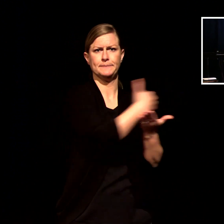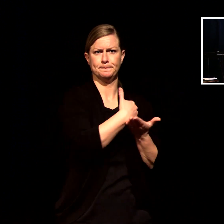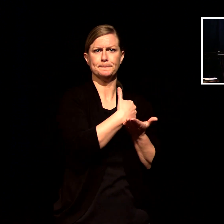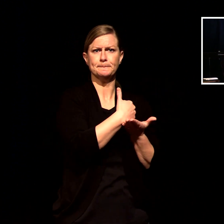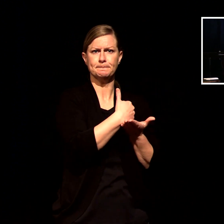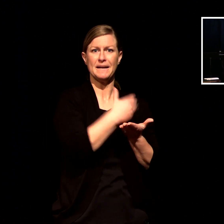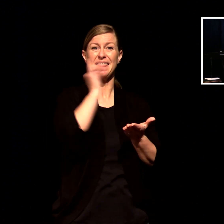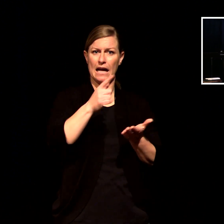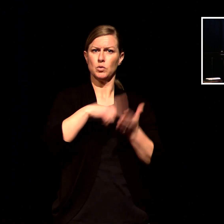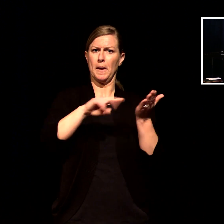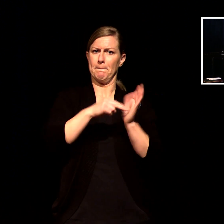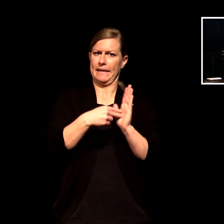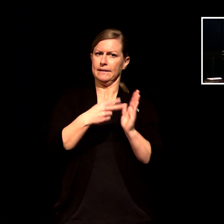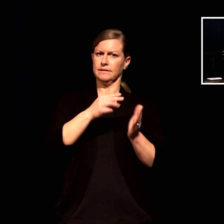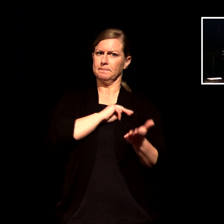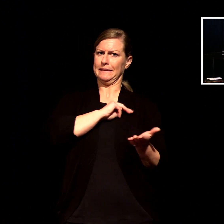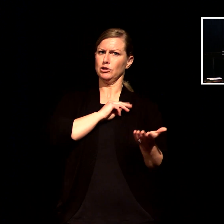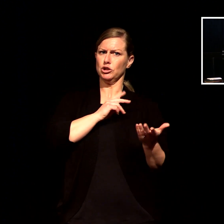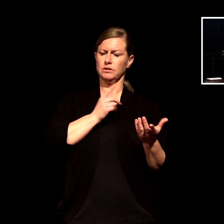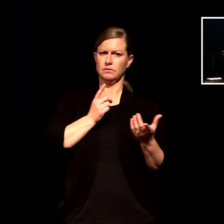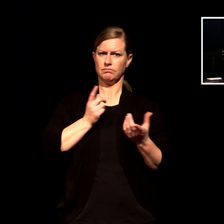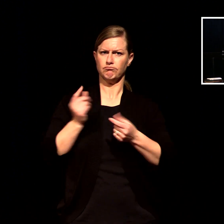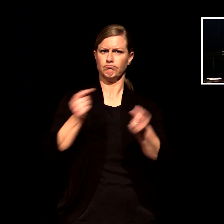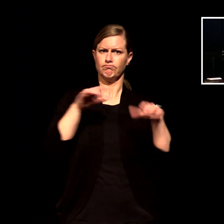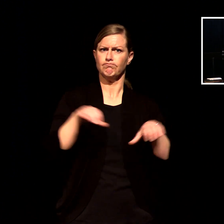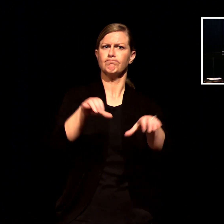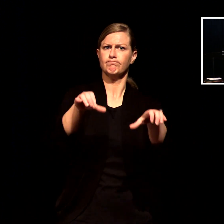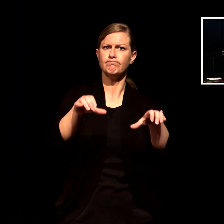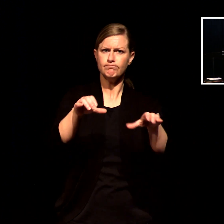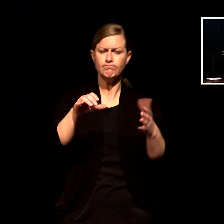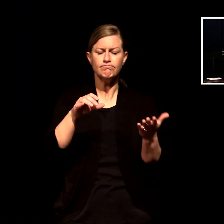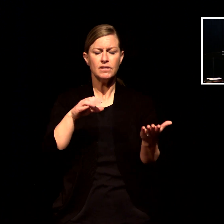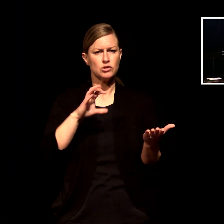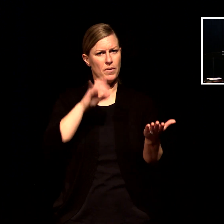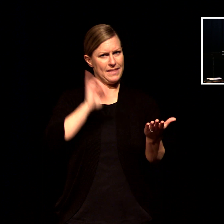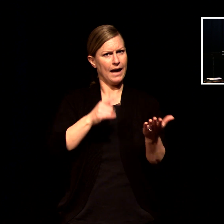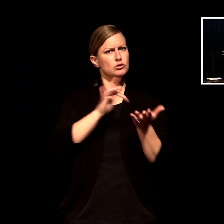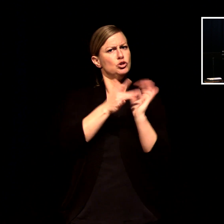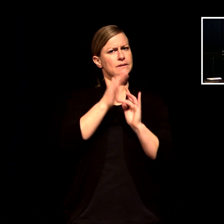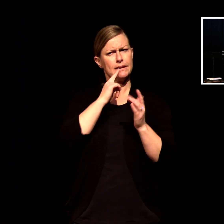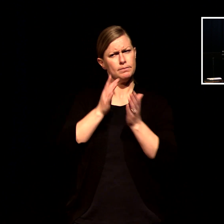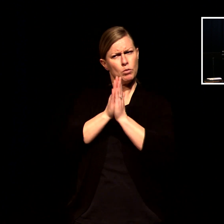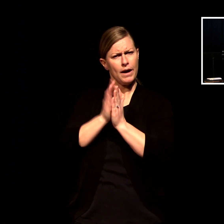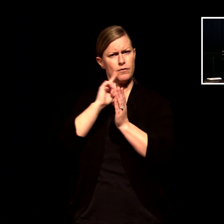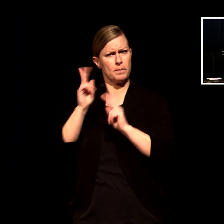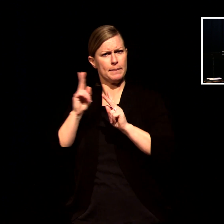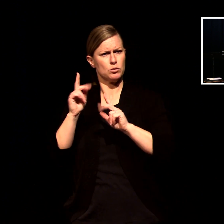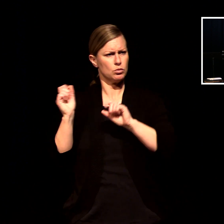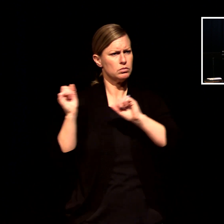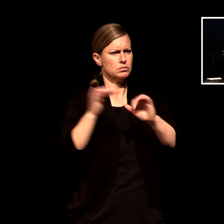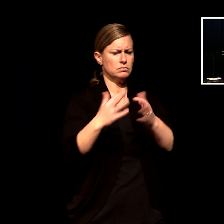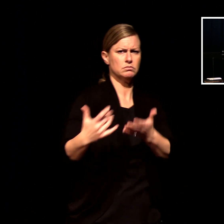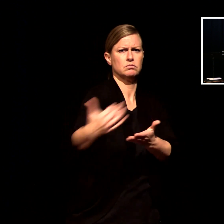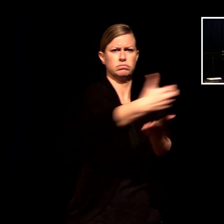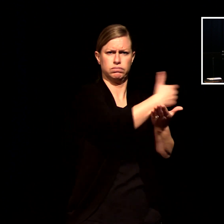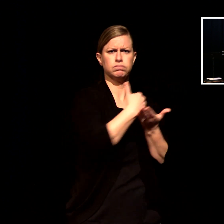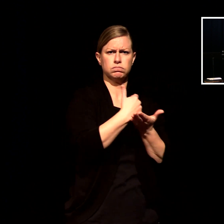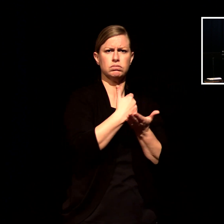on mission and i think sometimes we have a real narrow view of mission i open with that story in east harlem of standing on the street